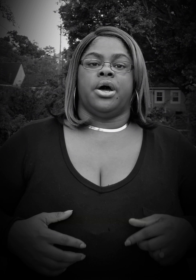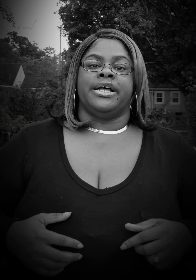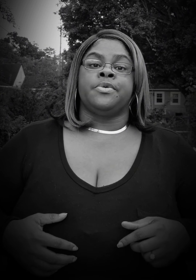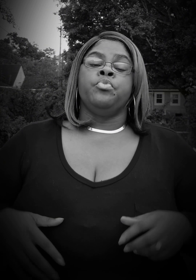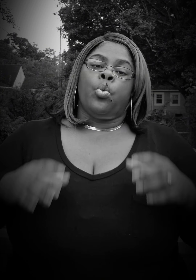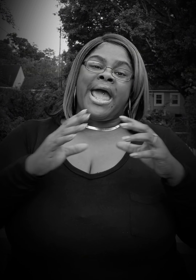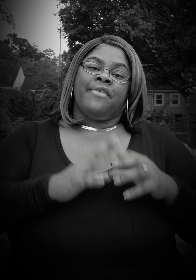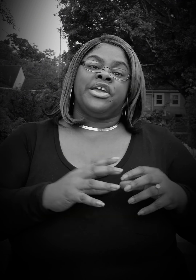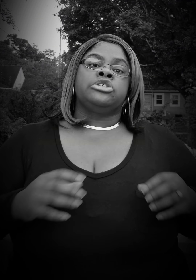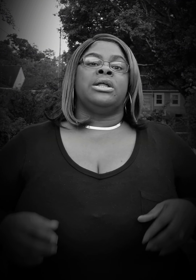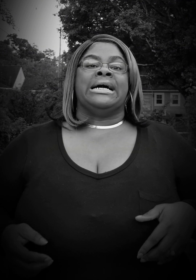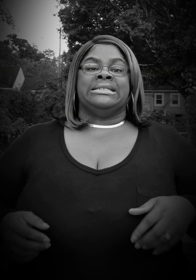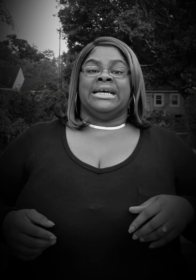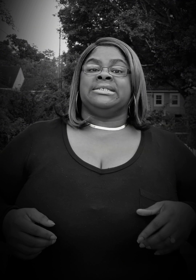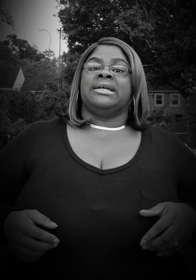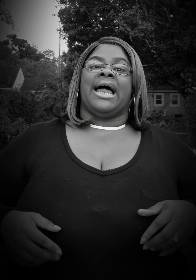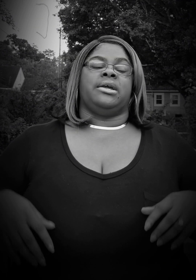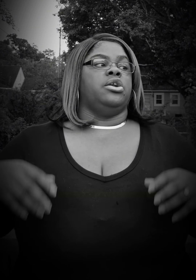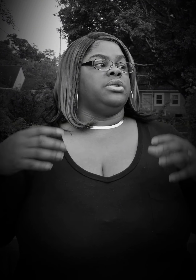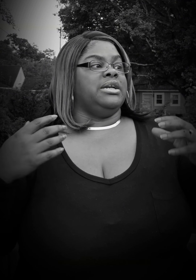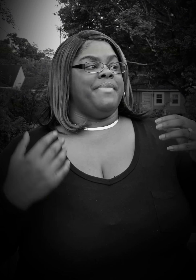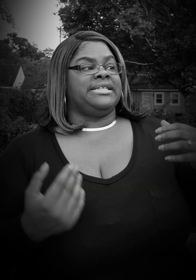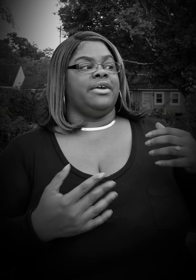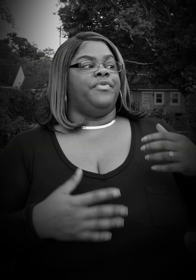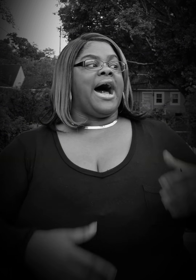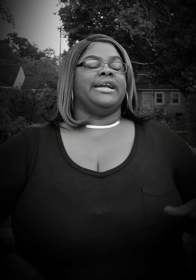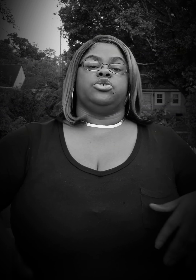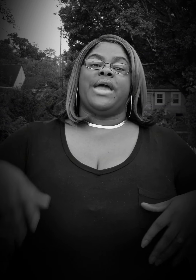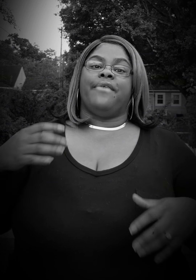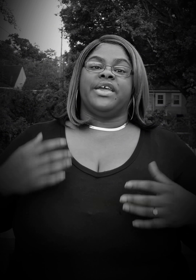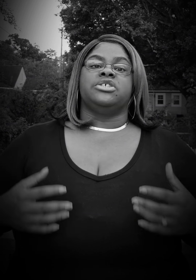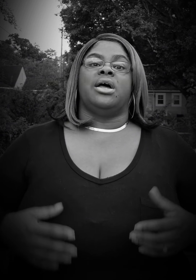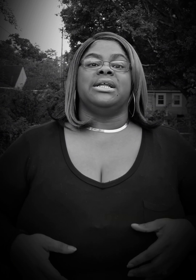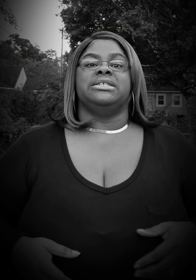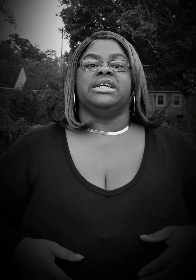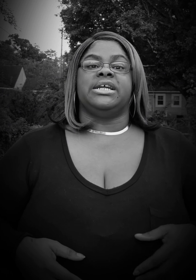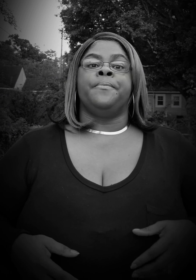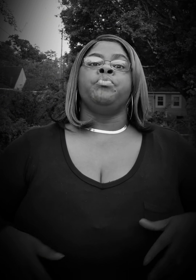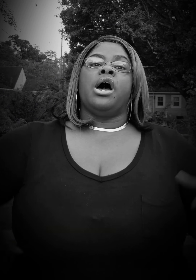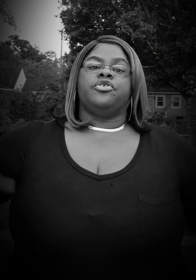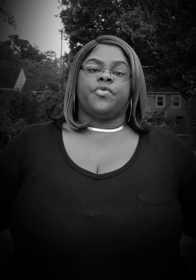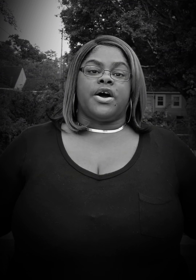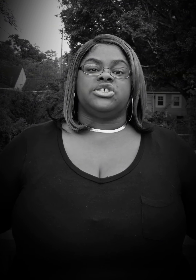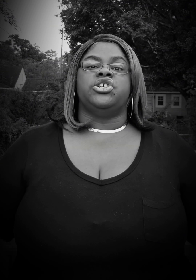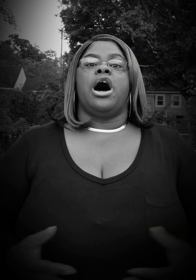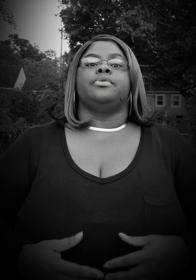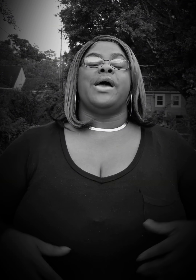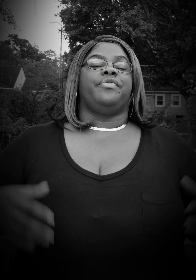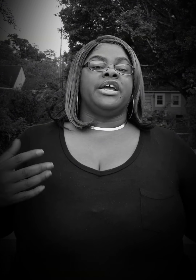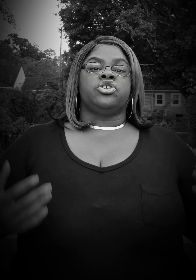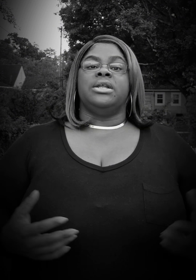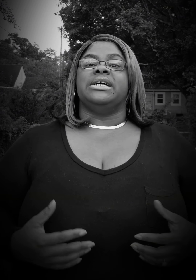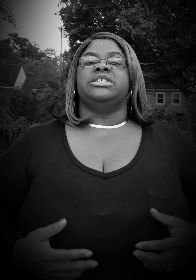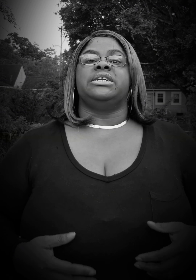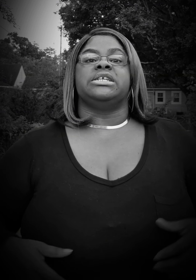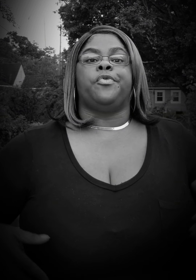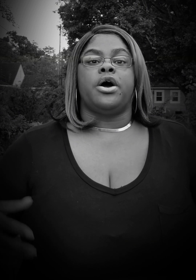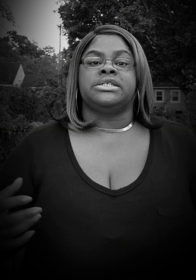us. We have things on the agenda like, you know, the domestic violence. We have things on the agenda as far as jobs. We have things on the agenda as far as